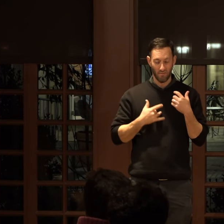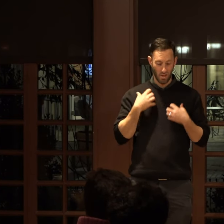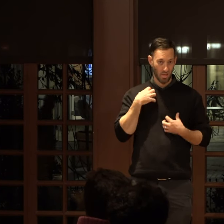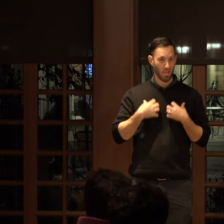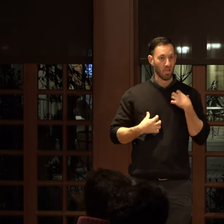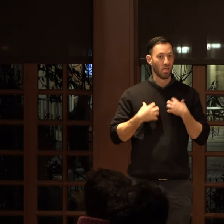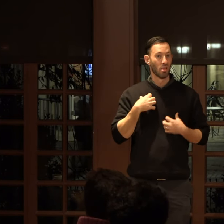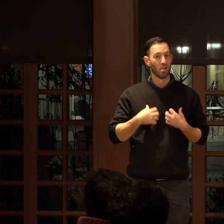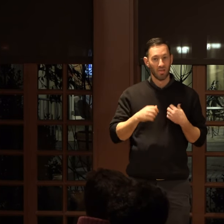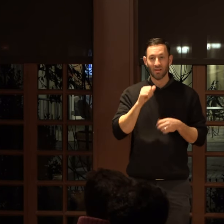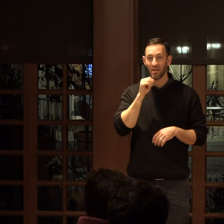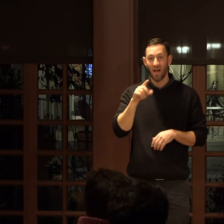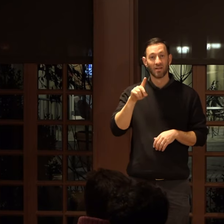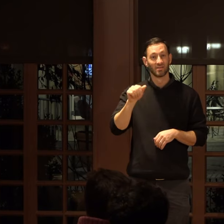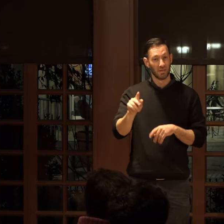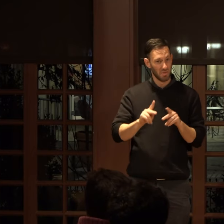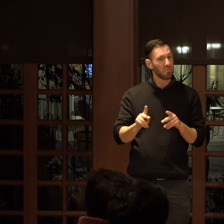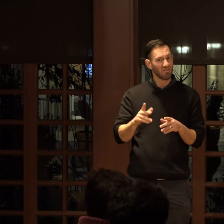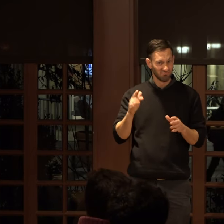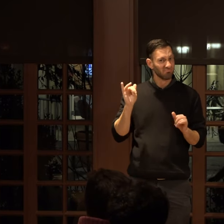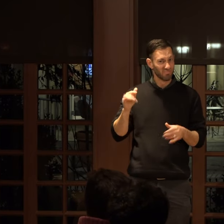non-disc folks is a little overdue.